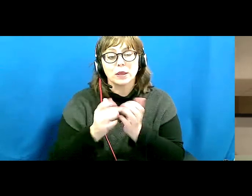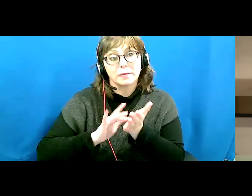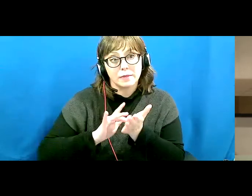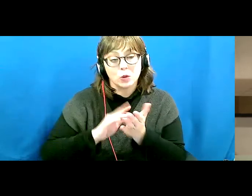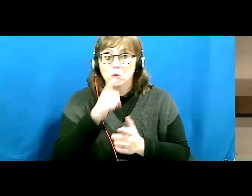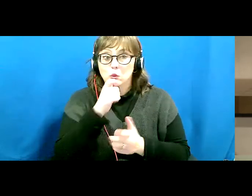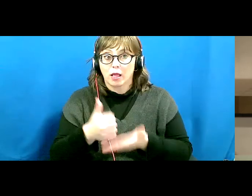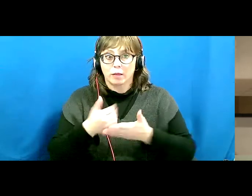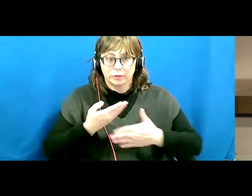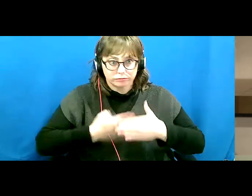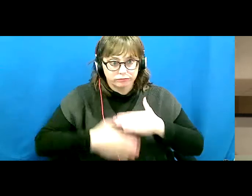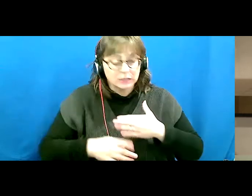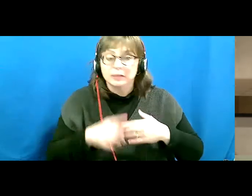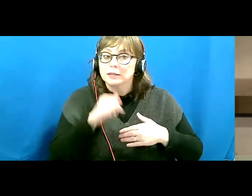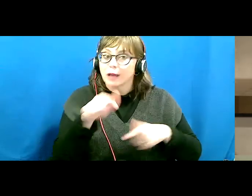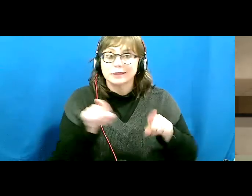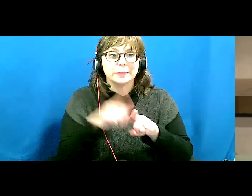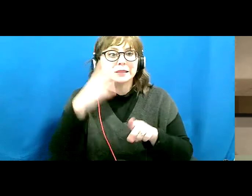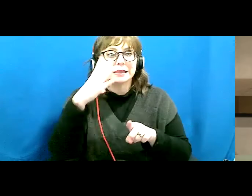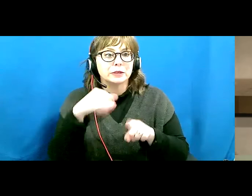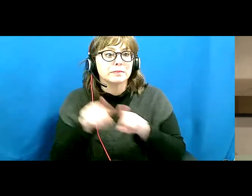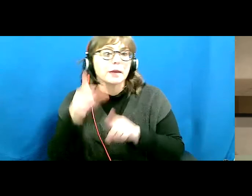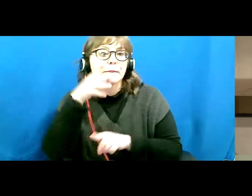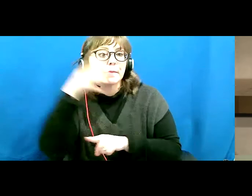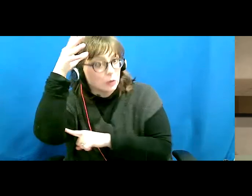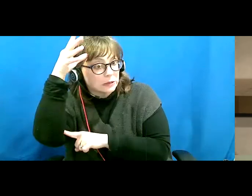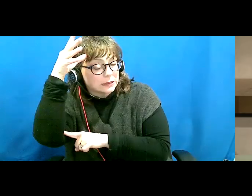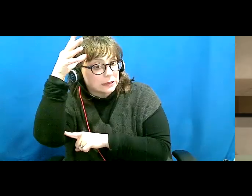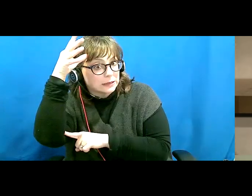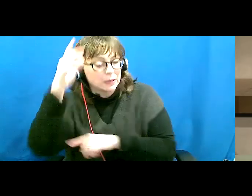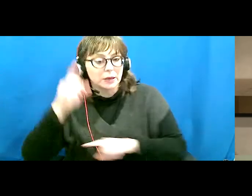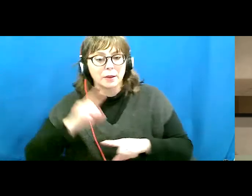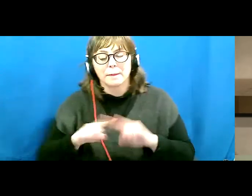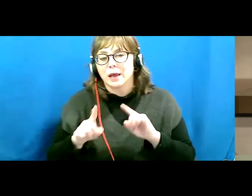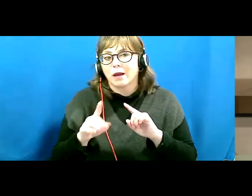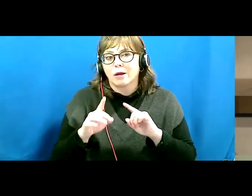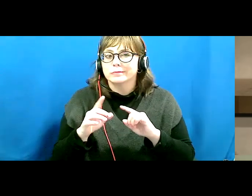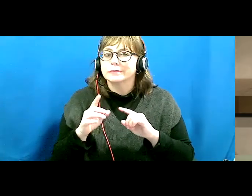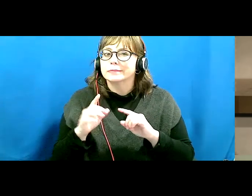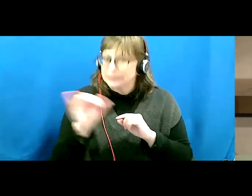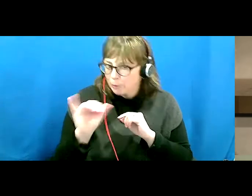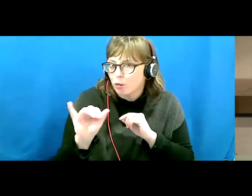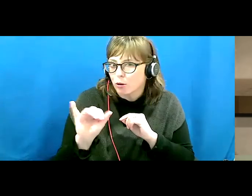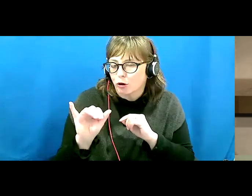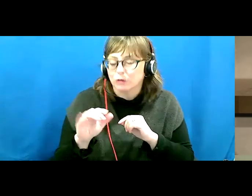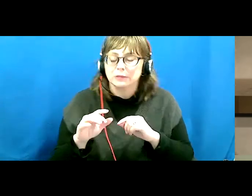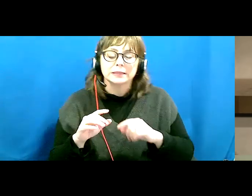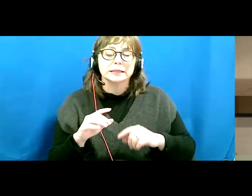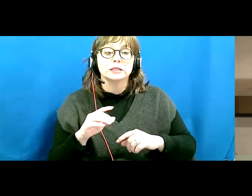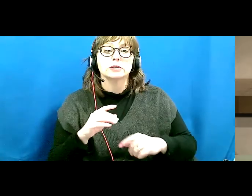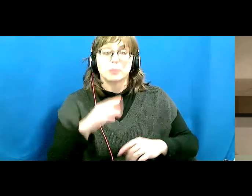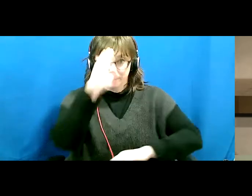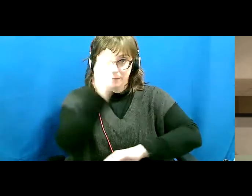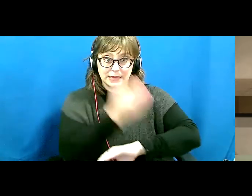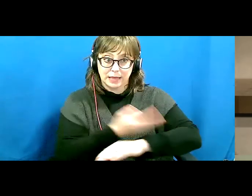son was not the same as my parents, it was also not very different. The day after my son was born,